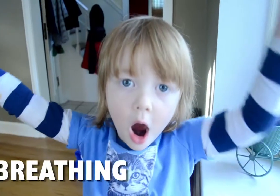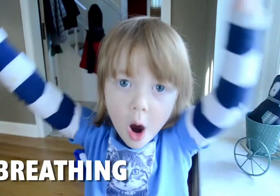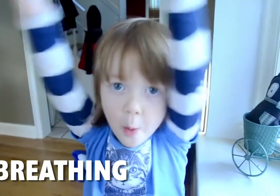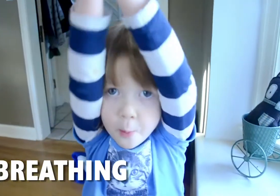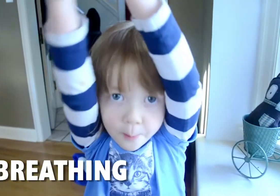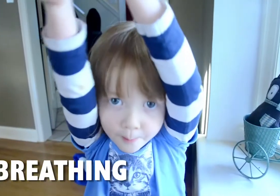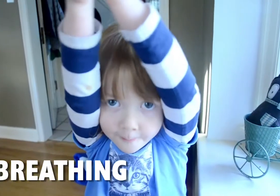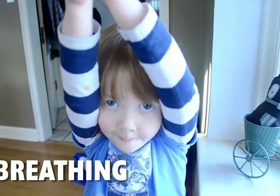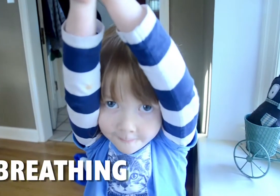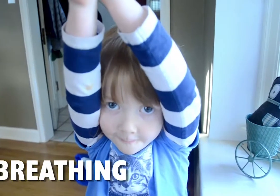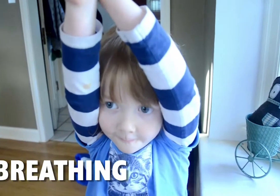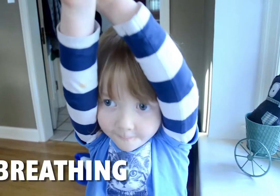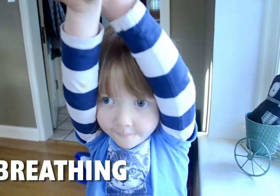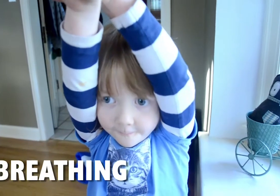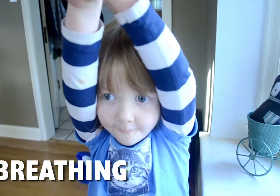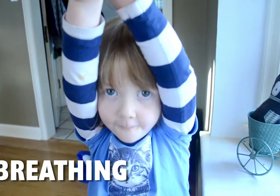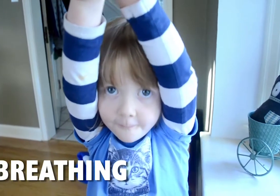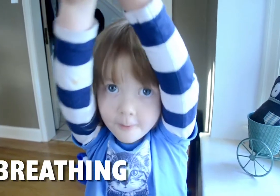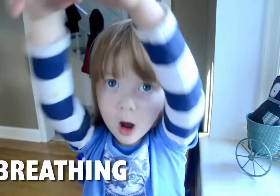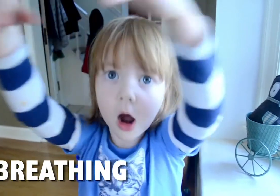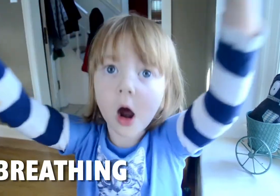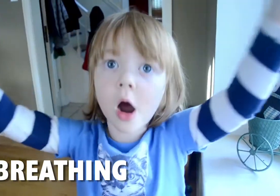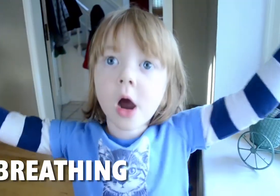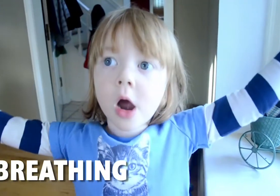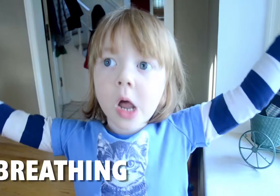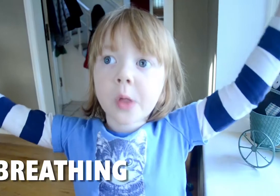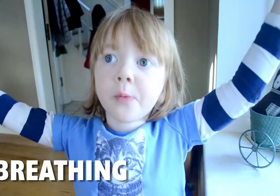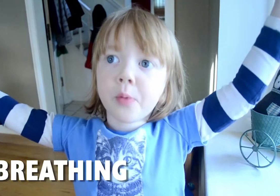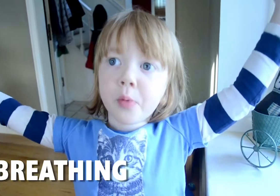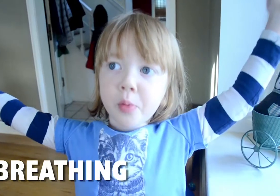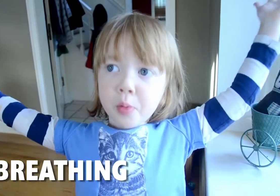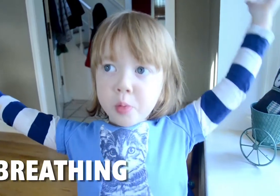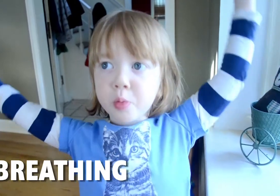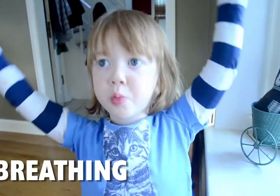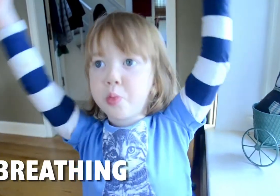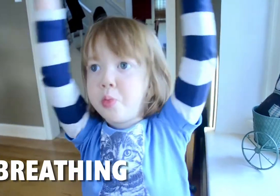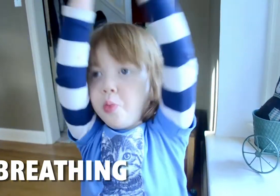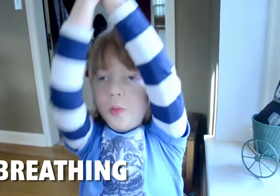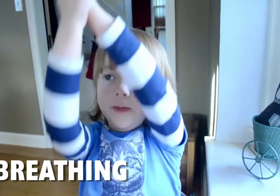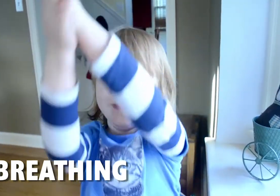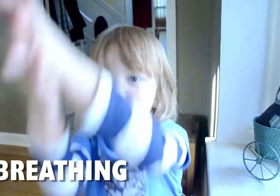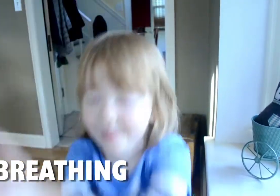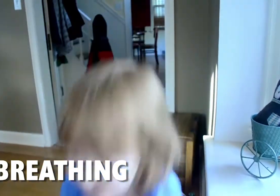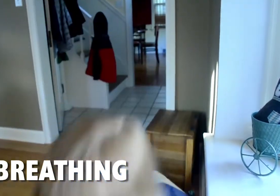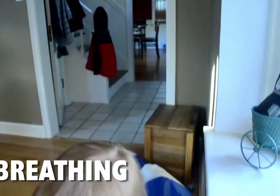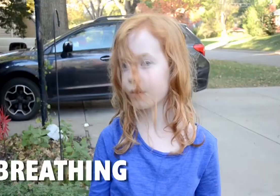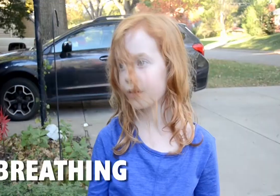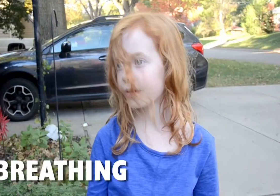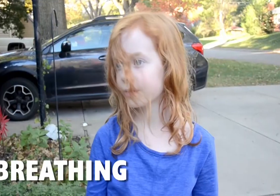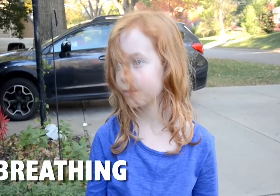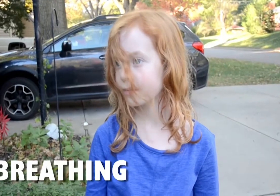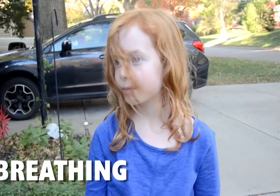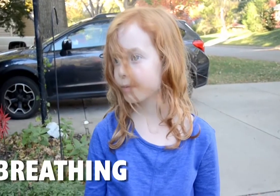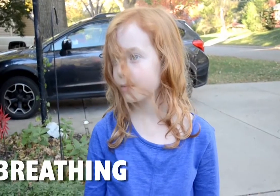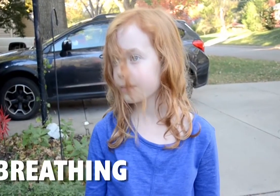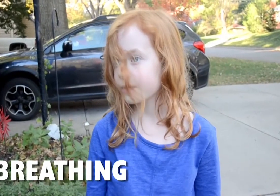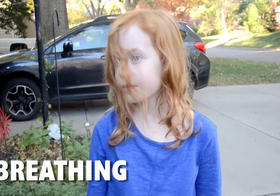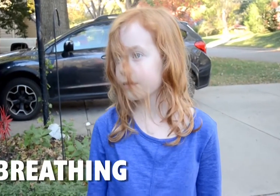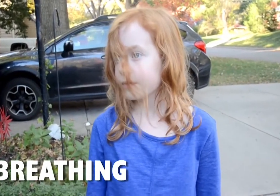breaths, noticing that their abdomen is rising and falling, so that they can stop and think. How we breathe affects how